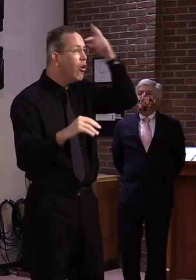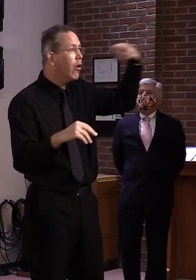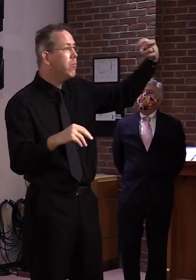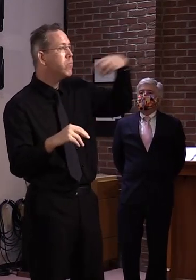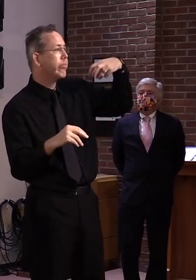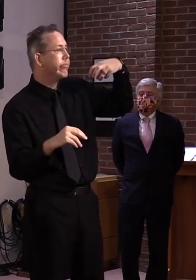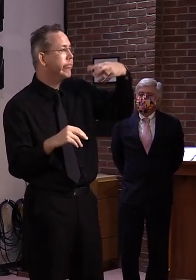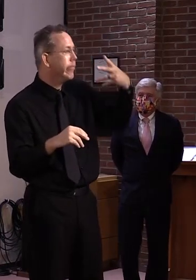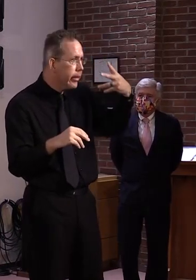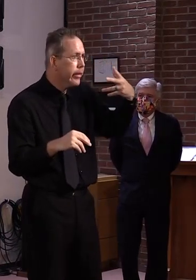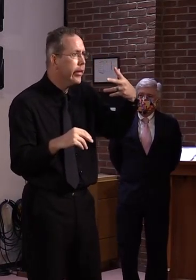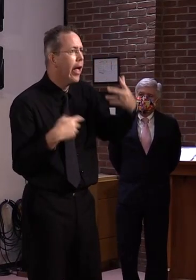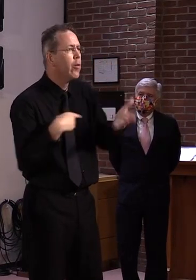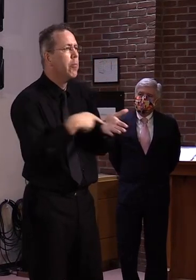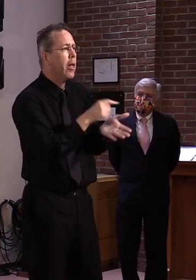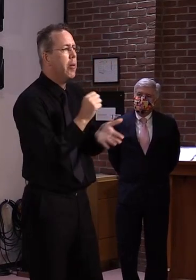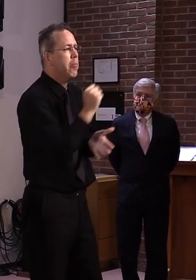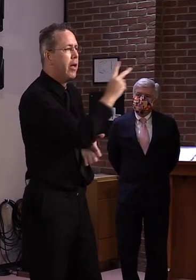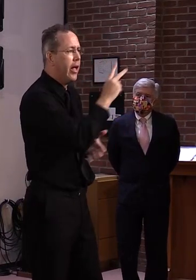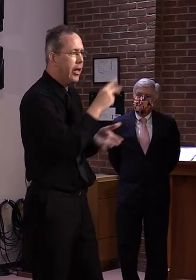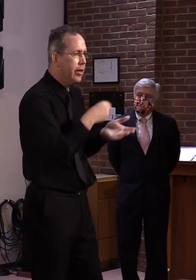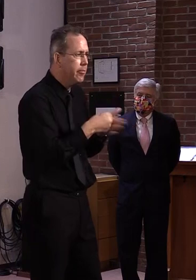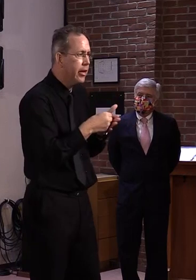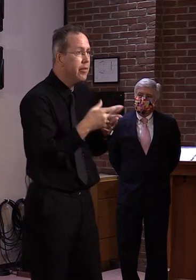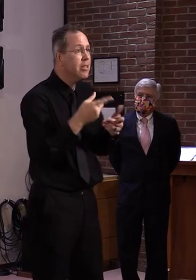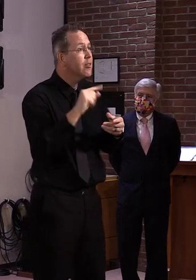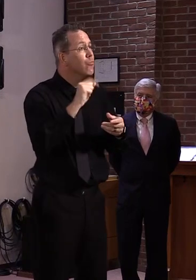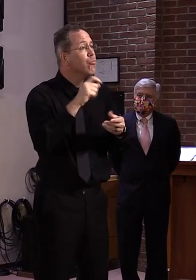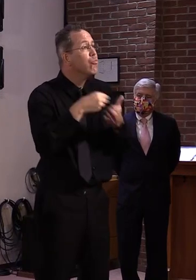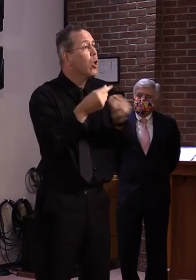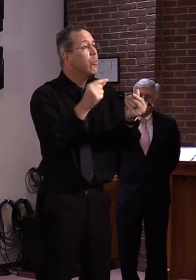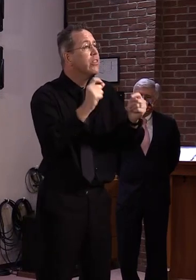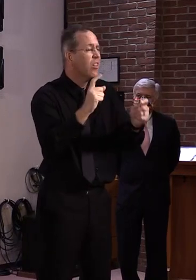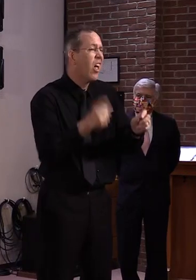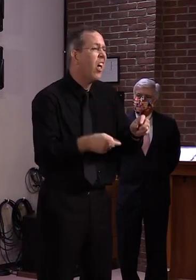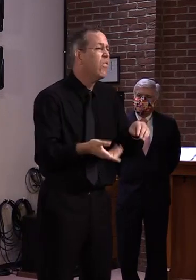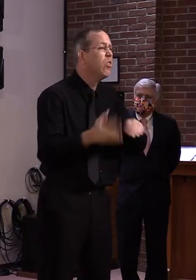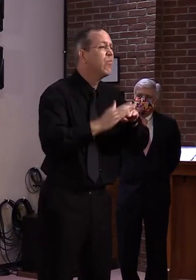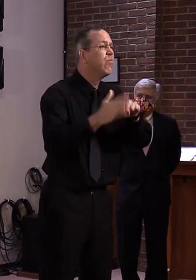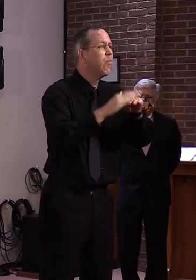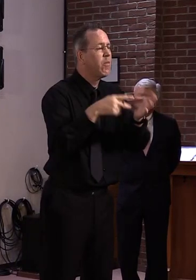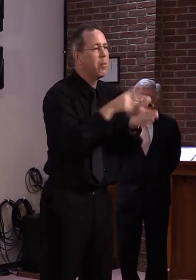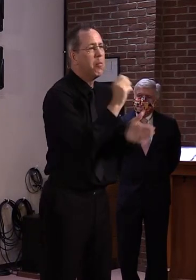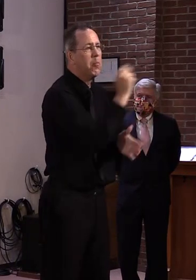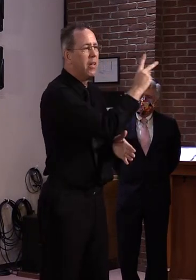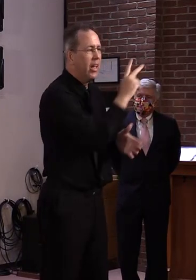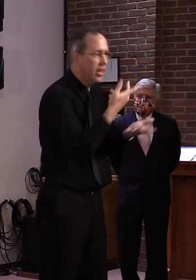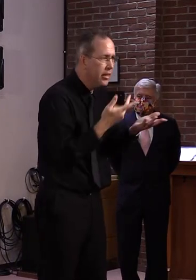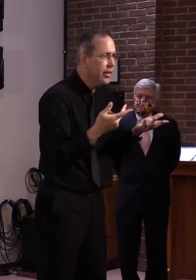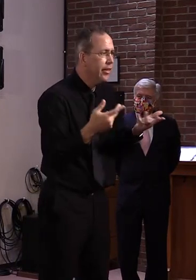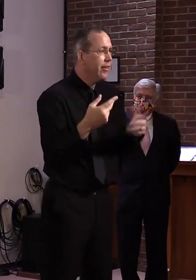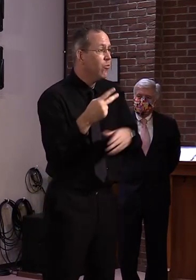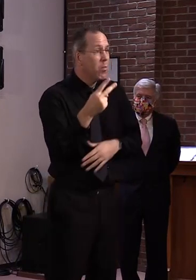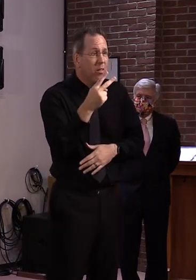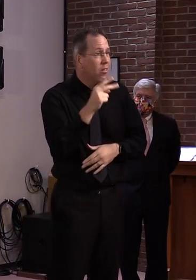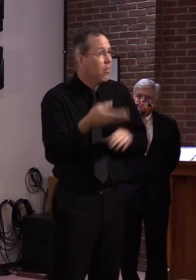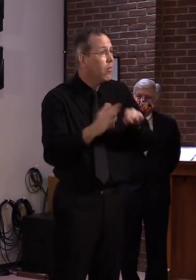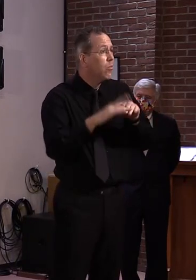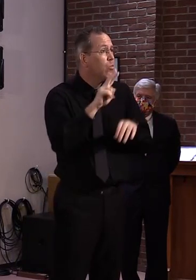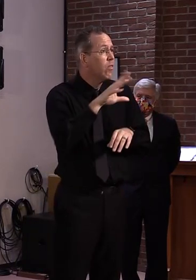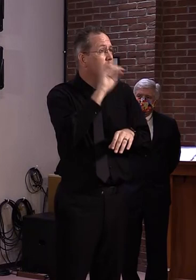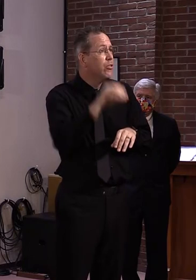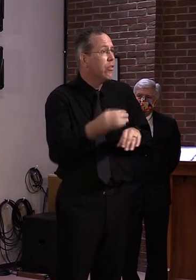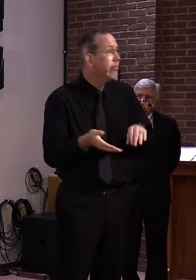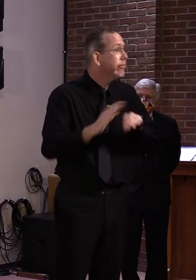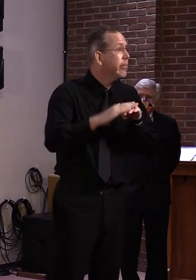25 cents, which is, you know, we can't do that, obviously. And and as far as the leap of